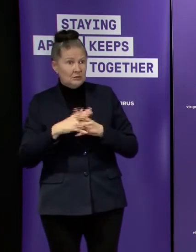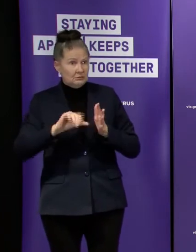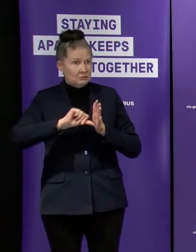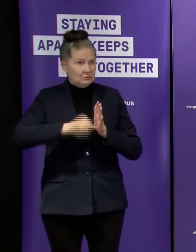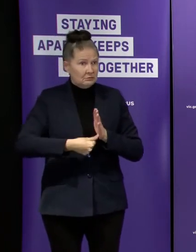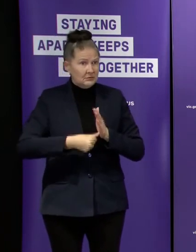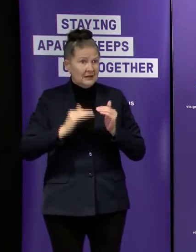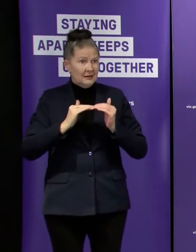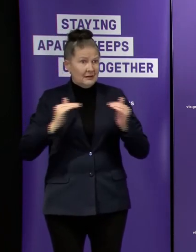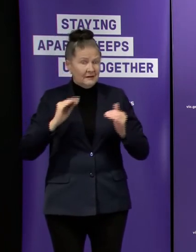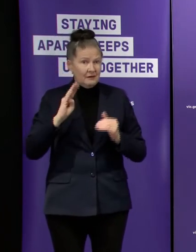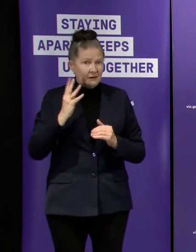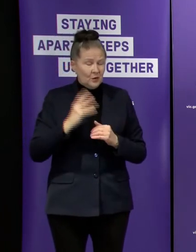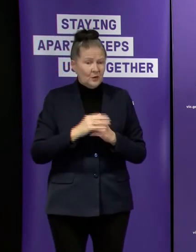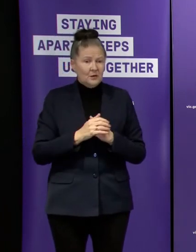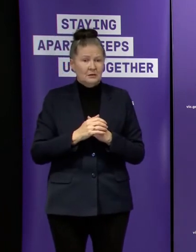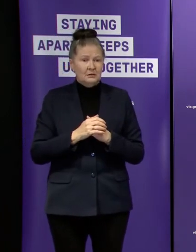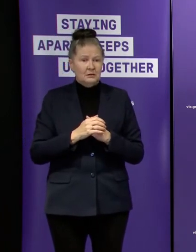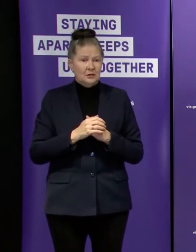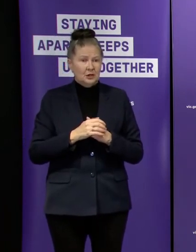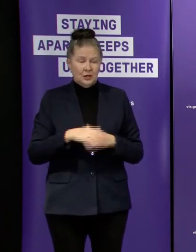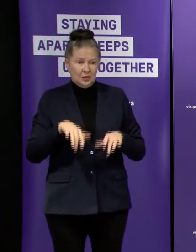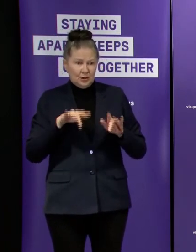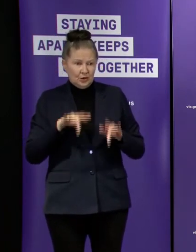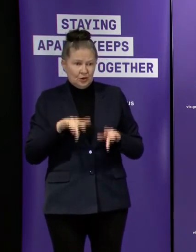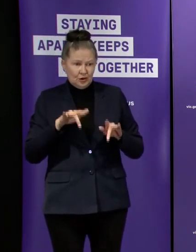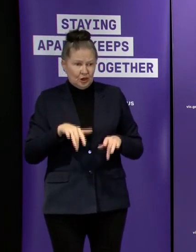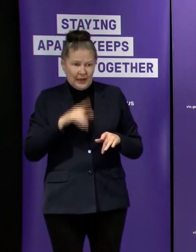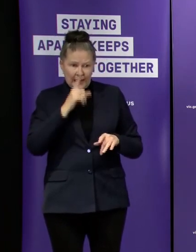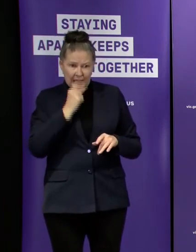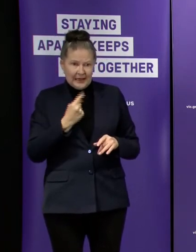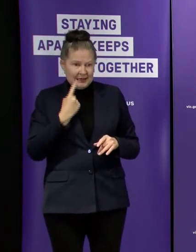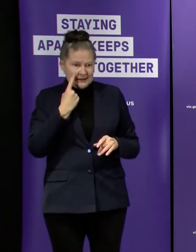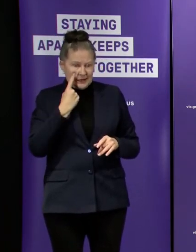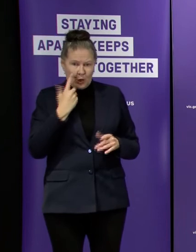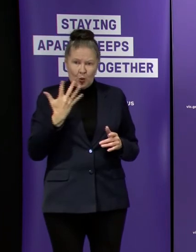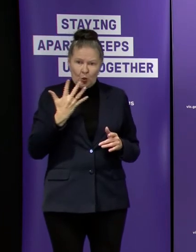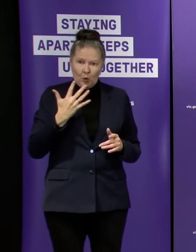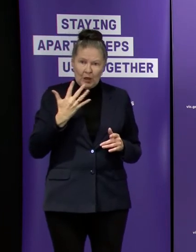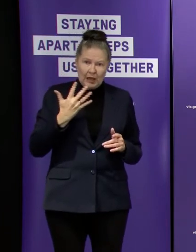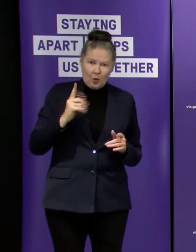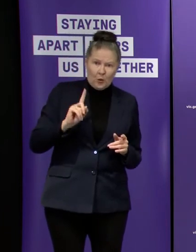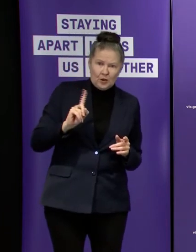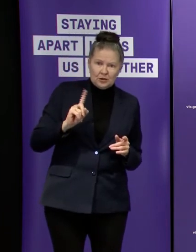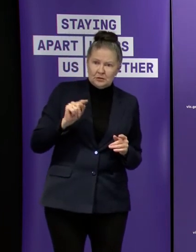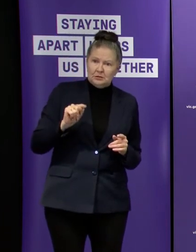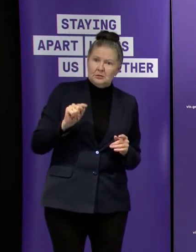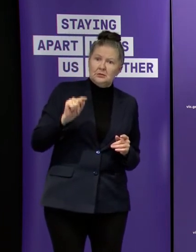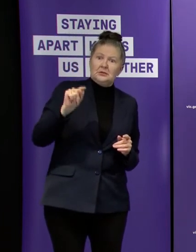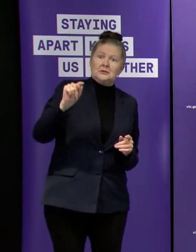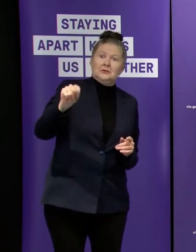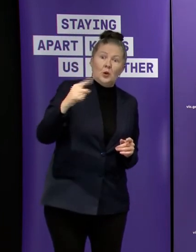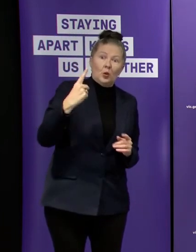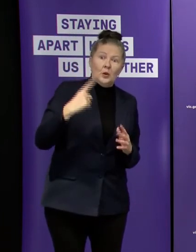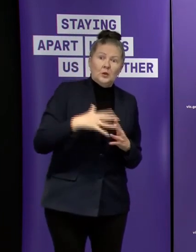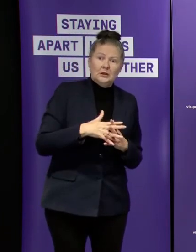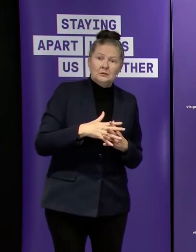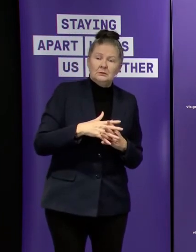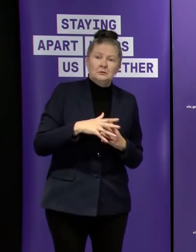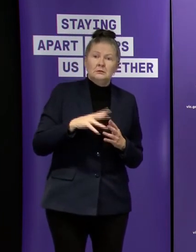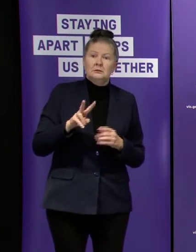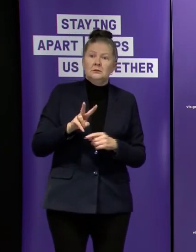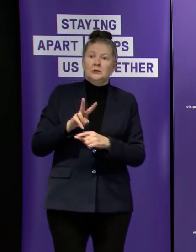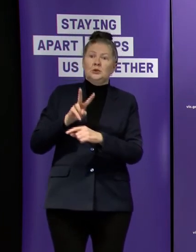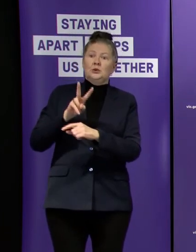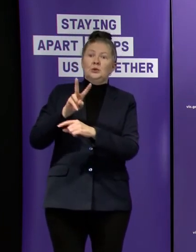extrapolate from that data where we're going to be in a week's time where we're going to be in three weeks time two three